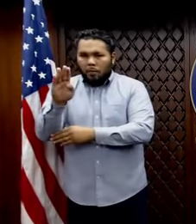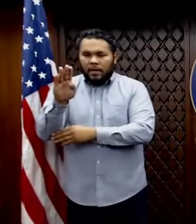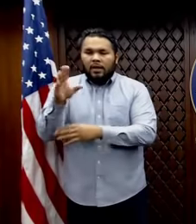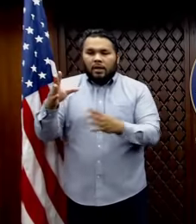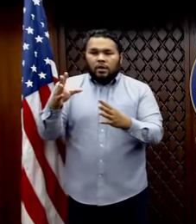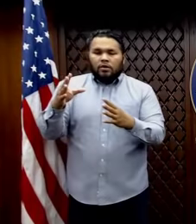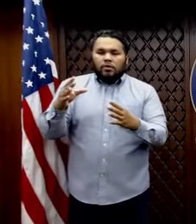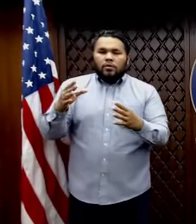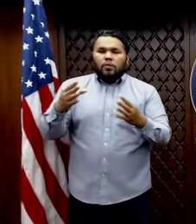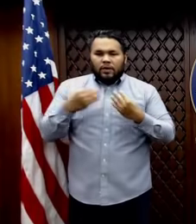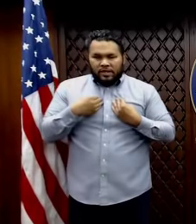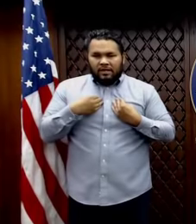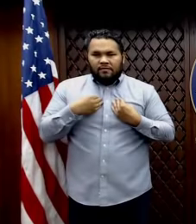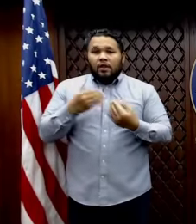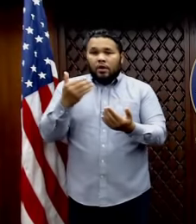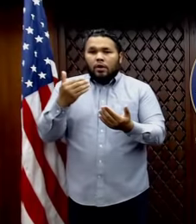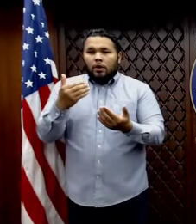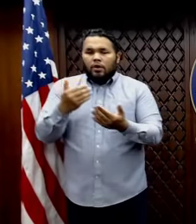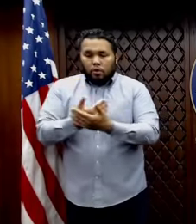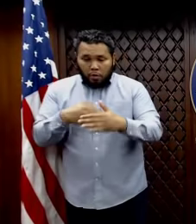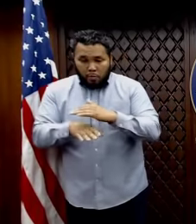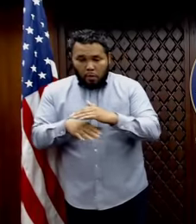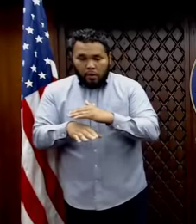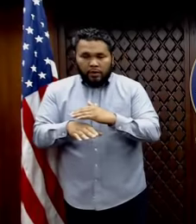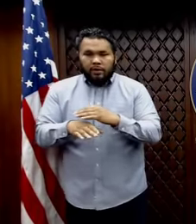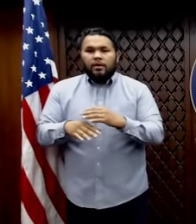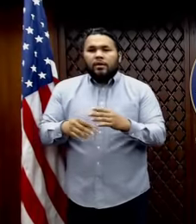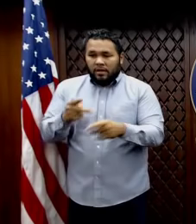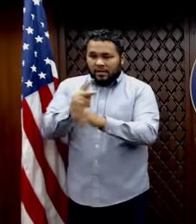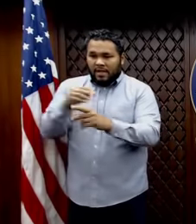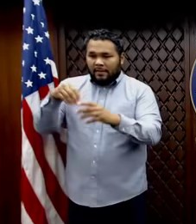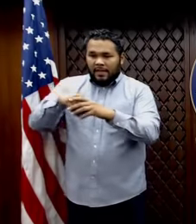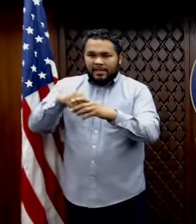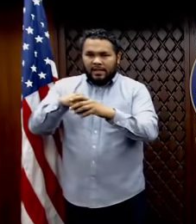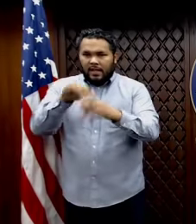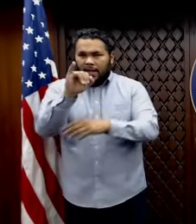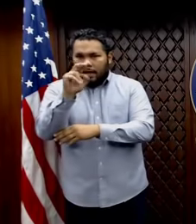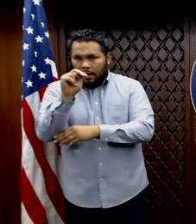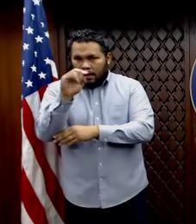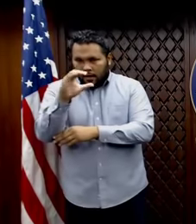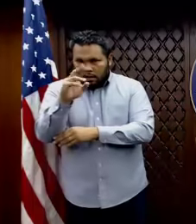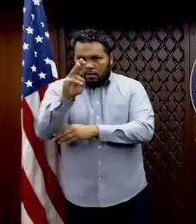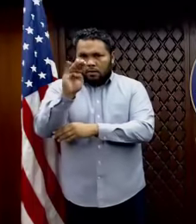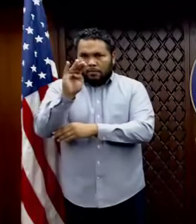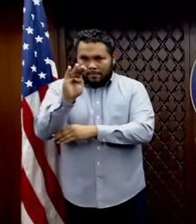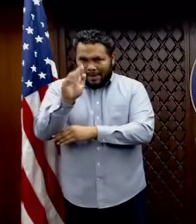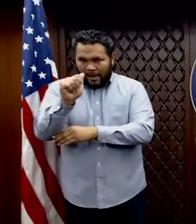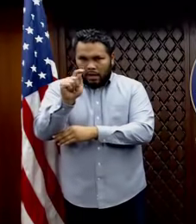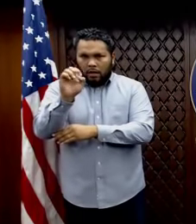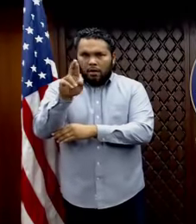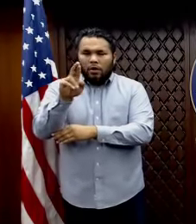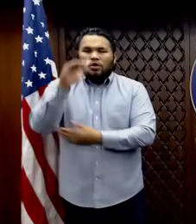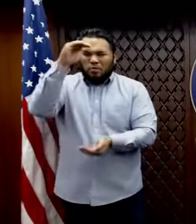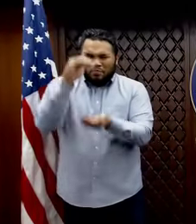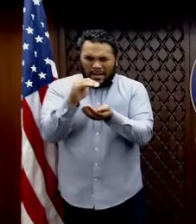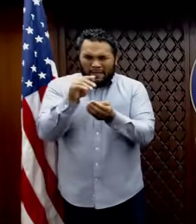in an incubated, uh, contained, uh, uh, incubator to then again, minimize exposure. But, uh, you know, and so